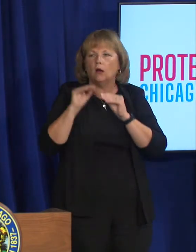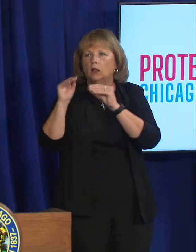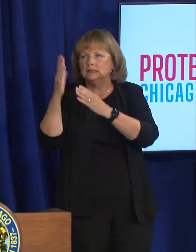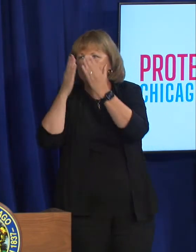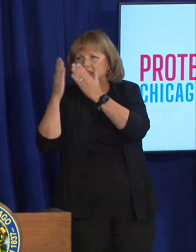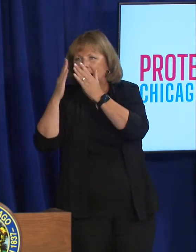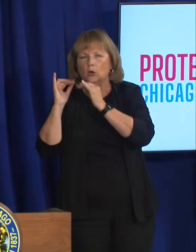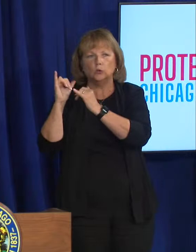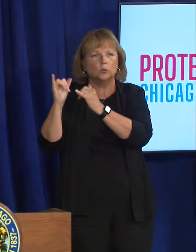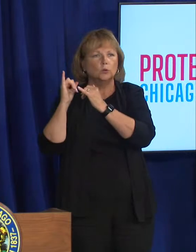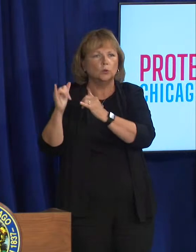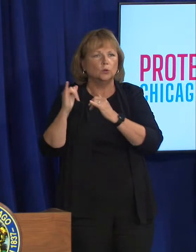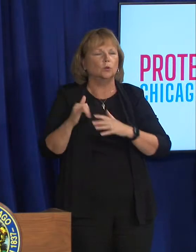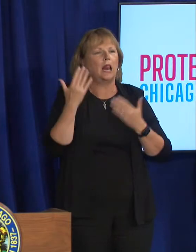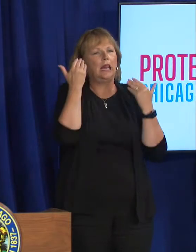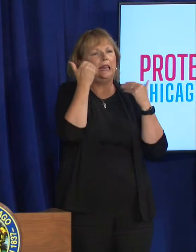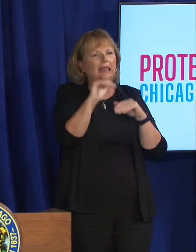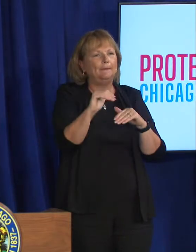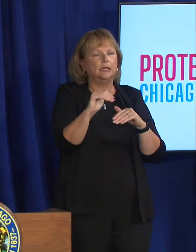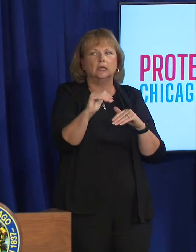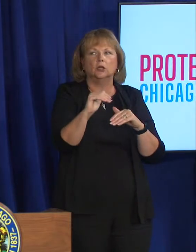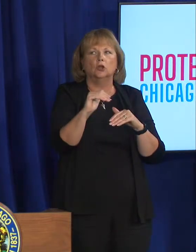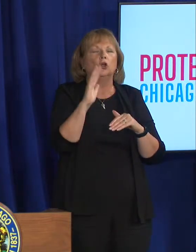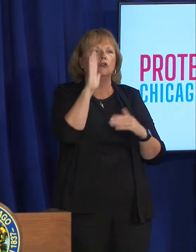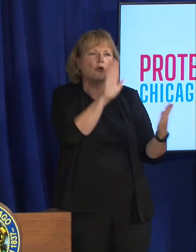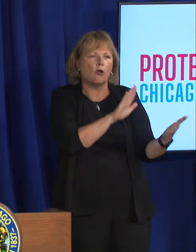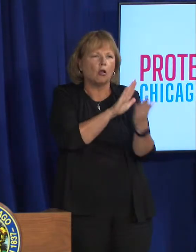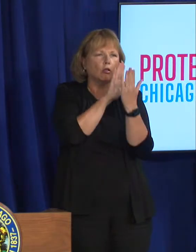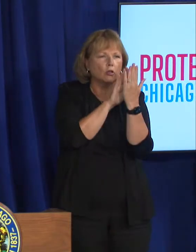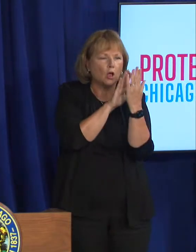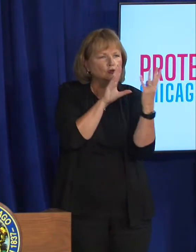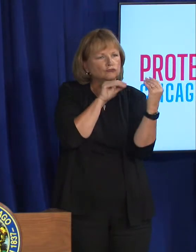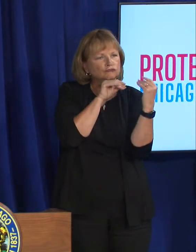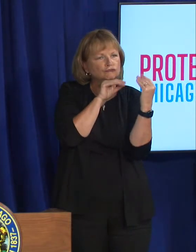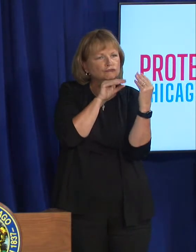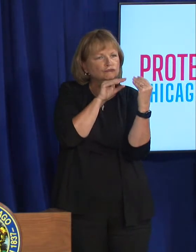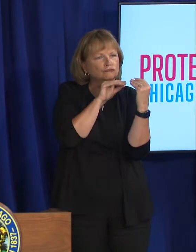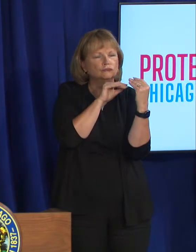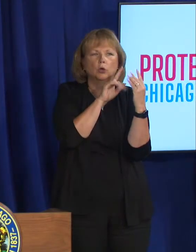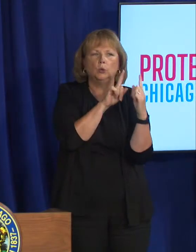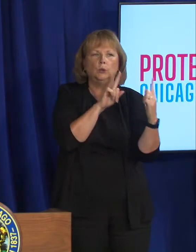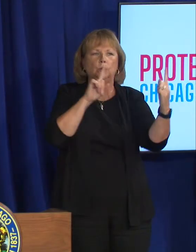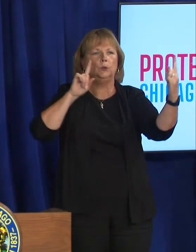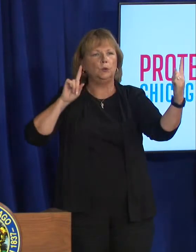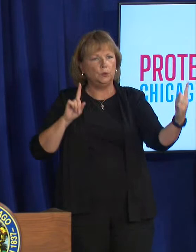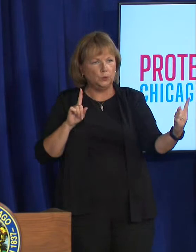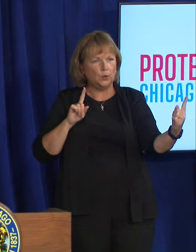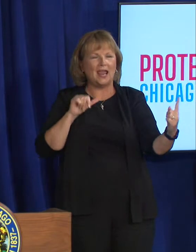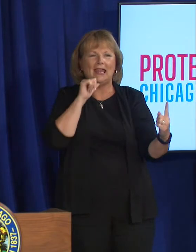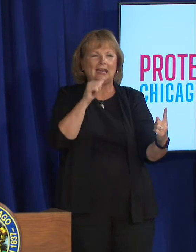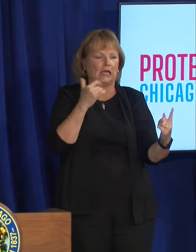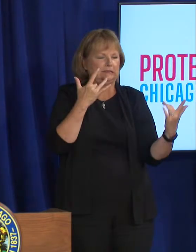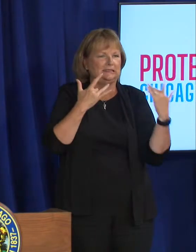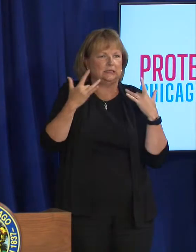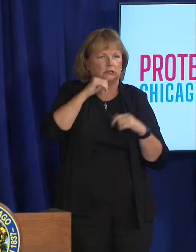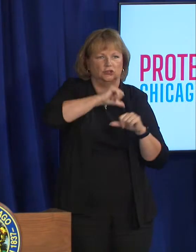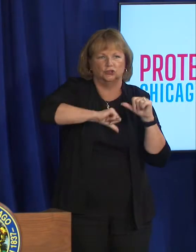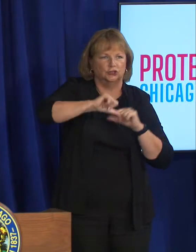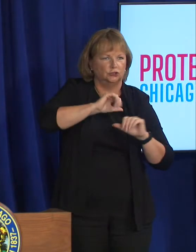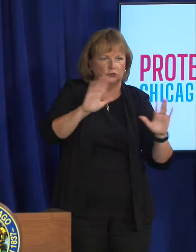limit their face you know their close face-to-face contact or skin-to-skin contact